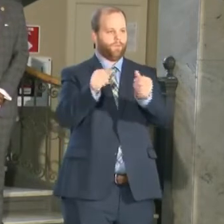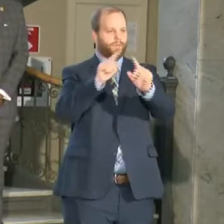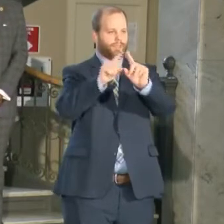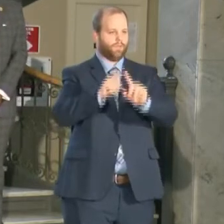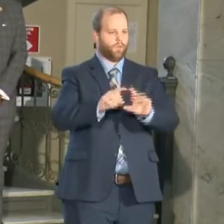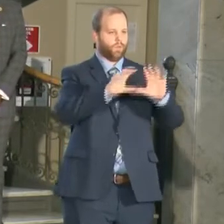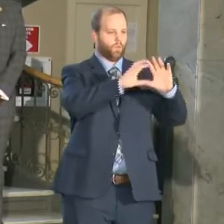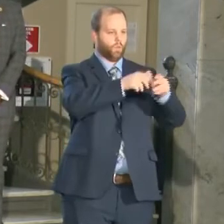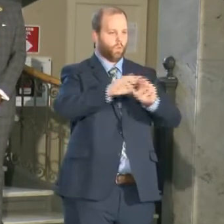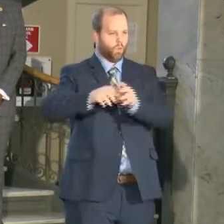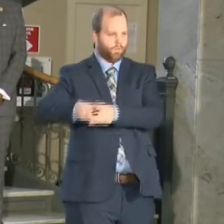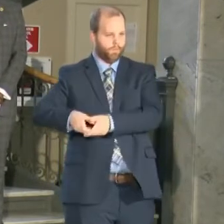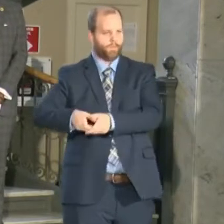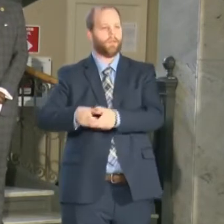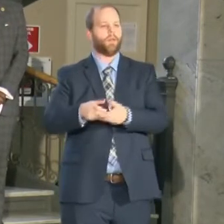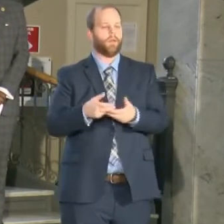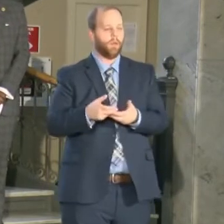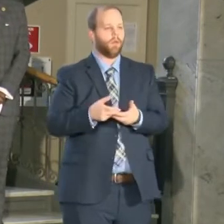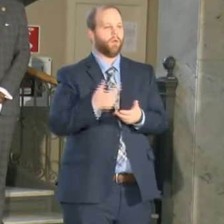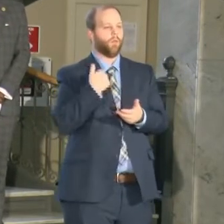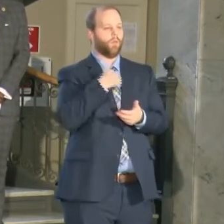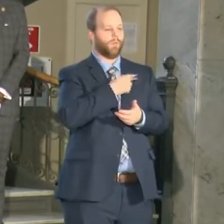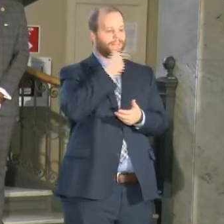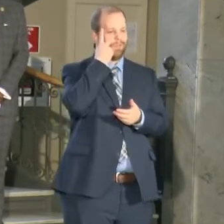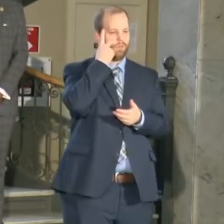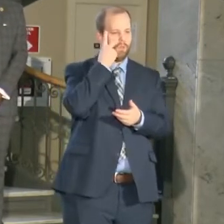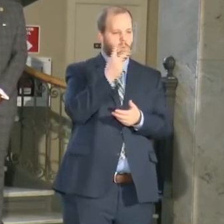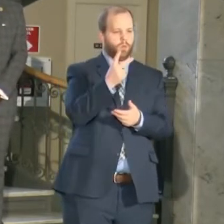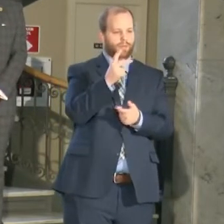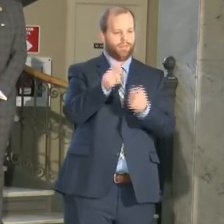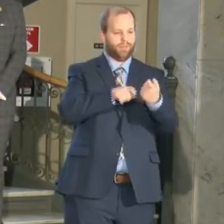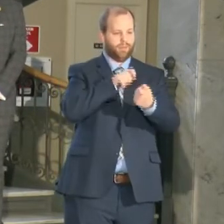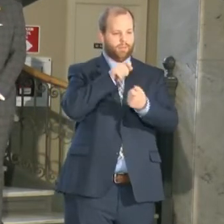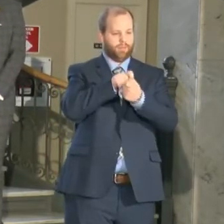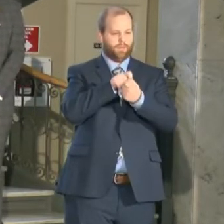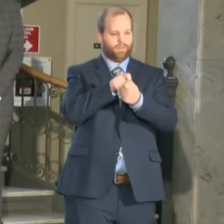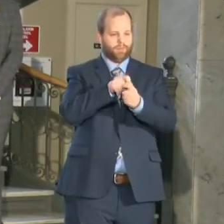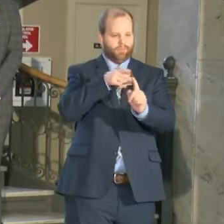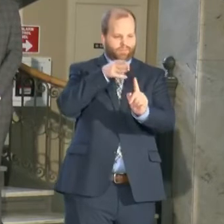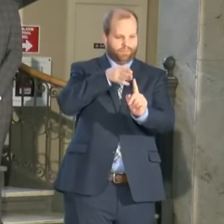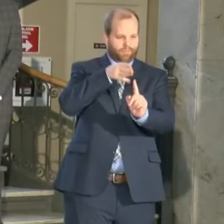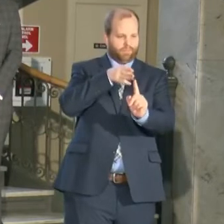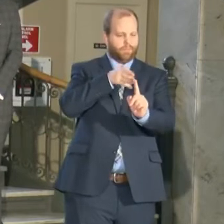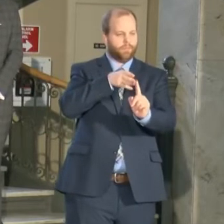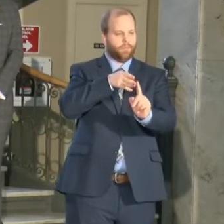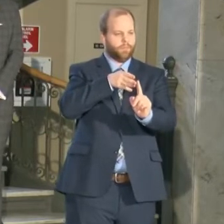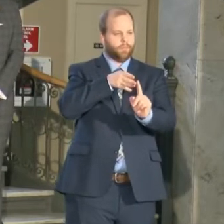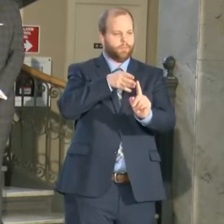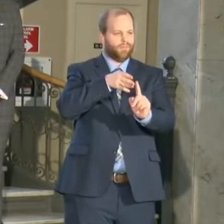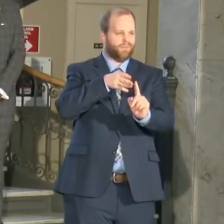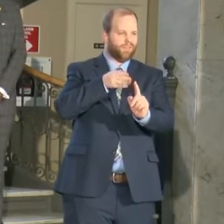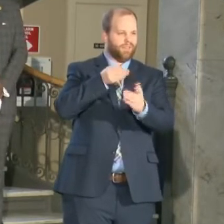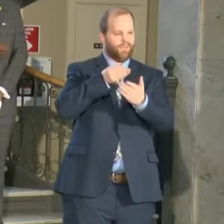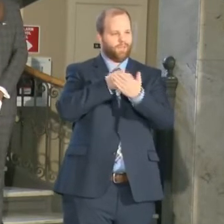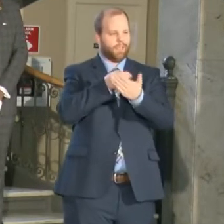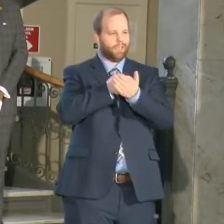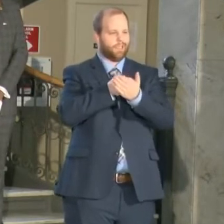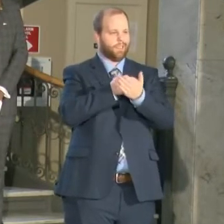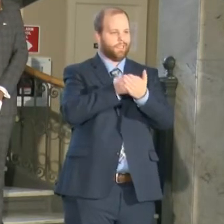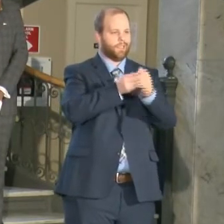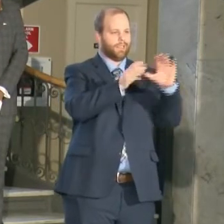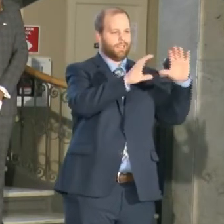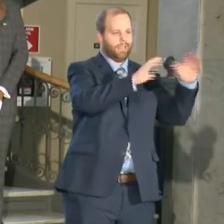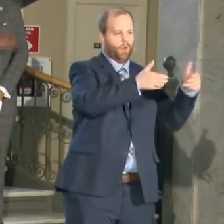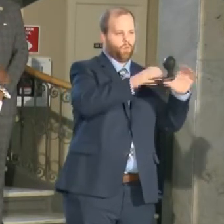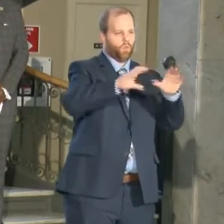strategically and target uh strategically target some funding um categories and so in